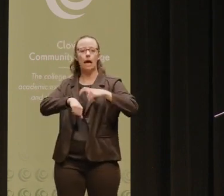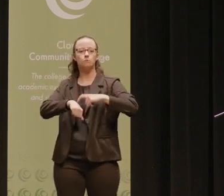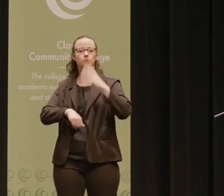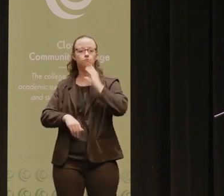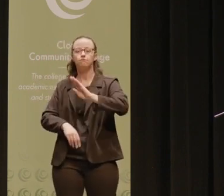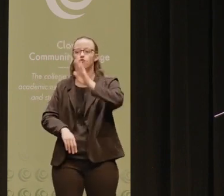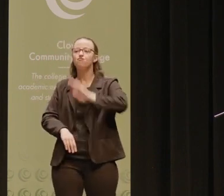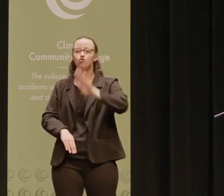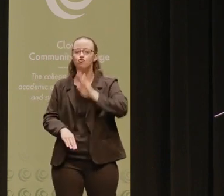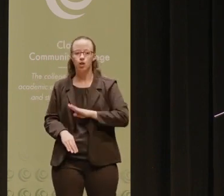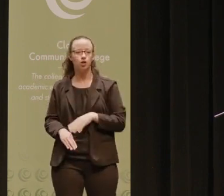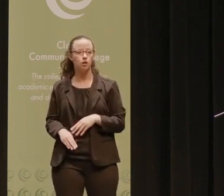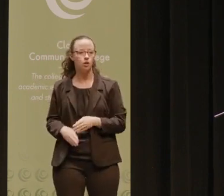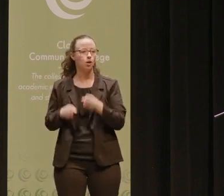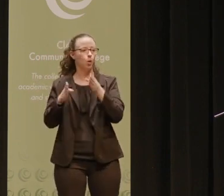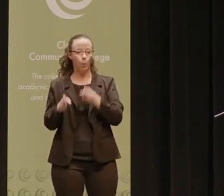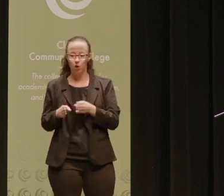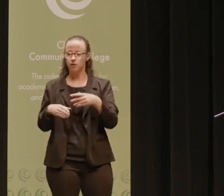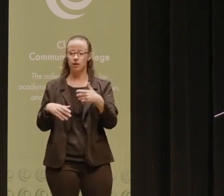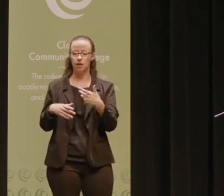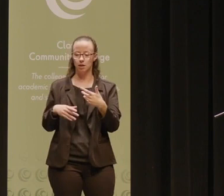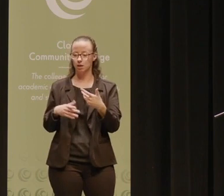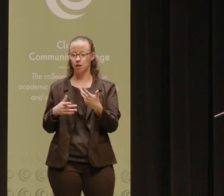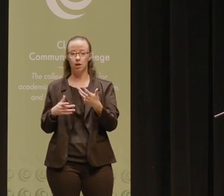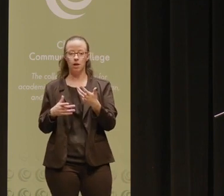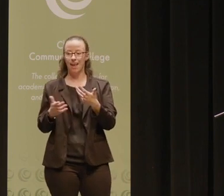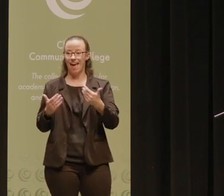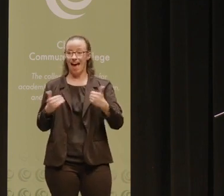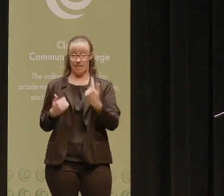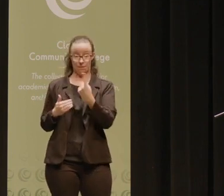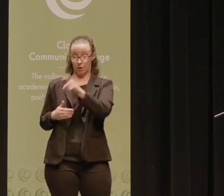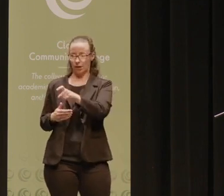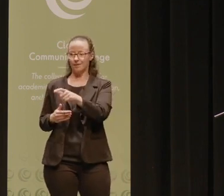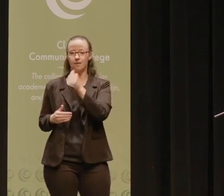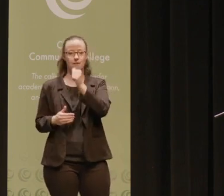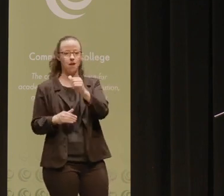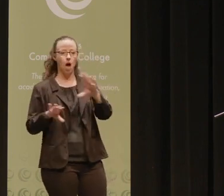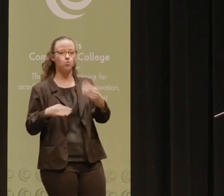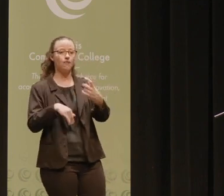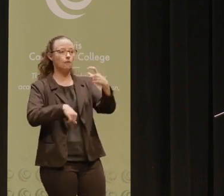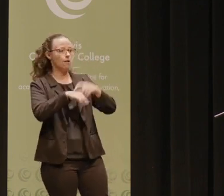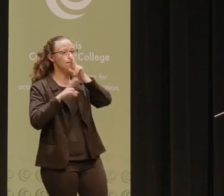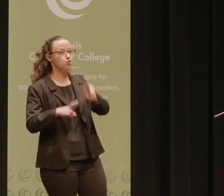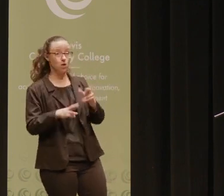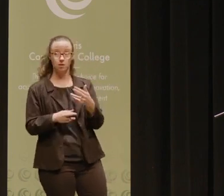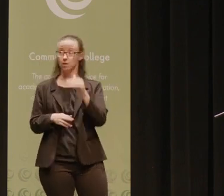when someone we really need did not provide a timely response to our concern.